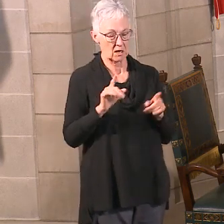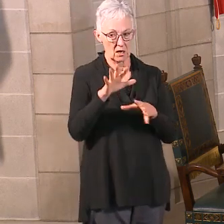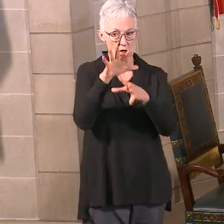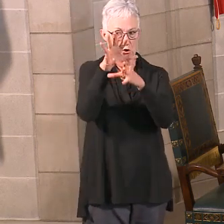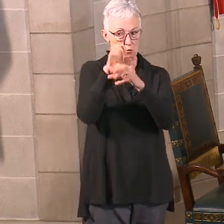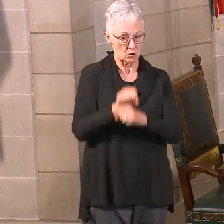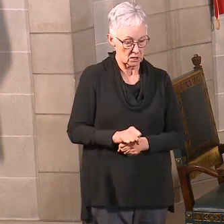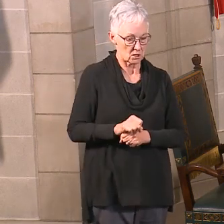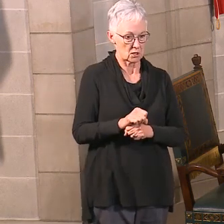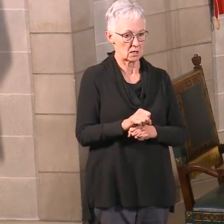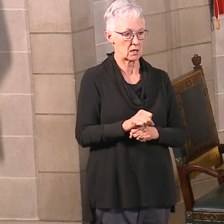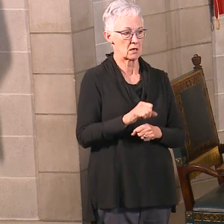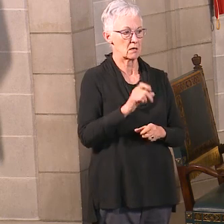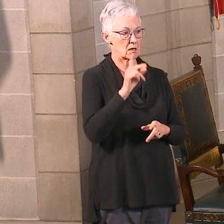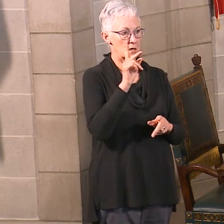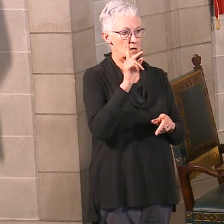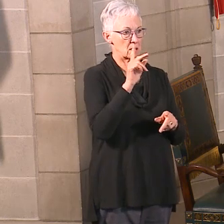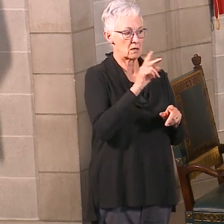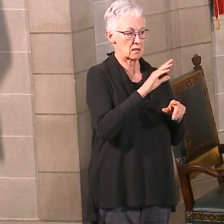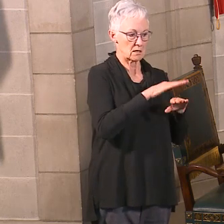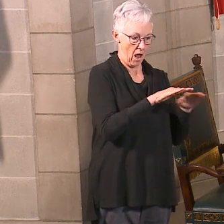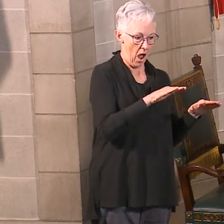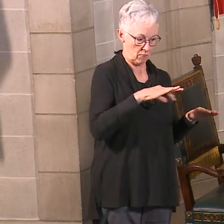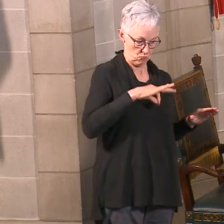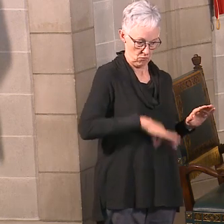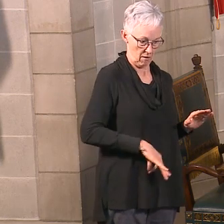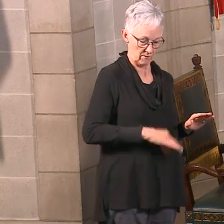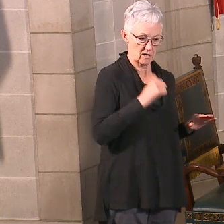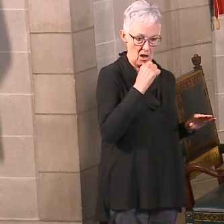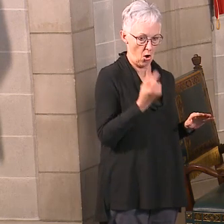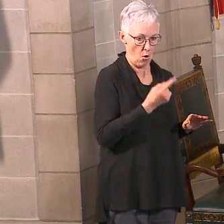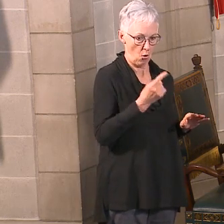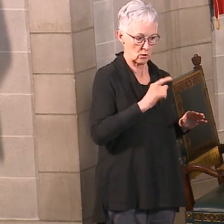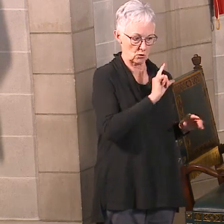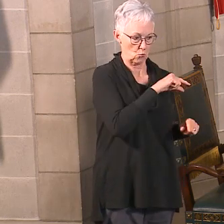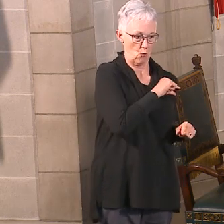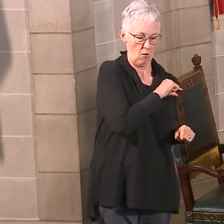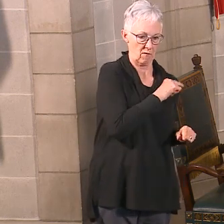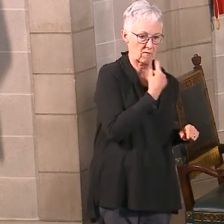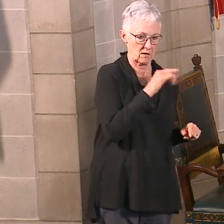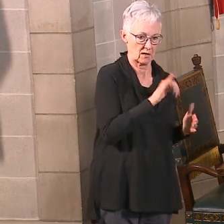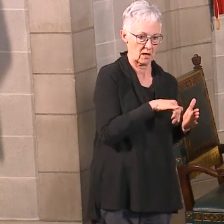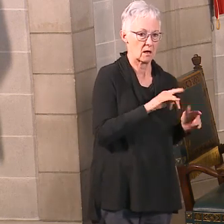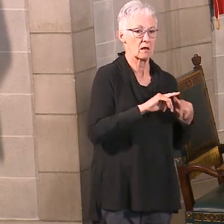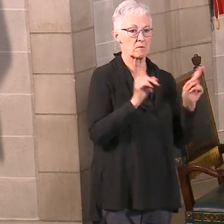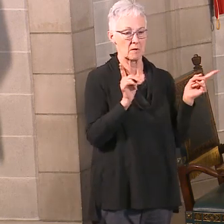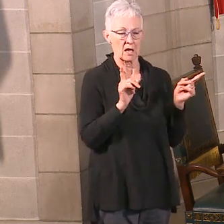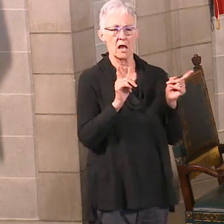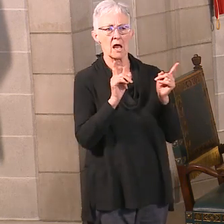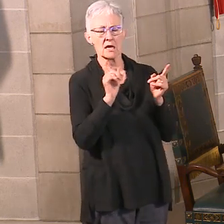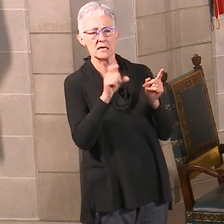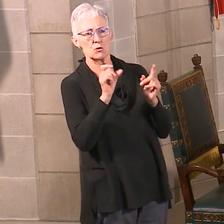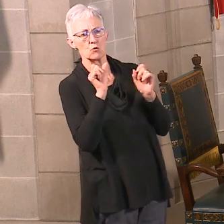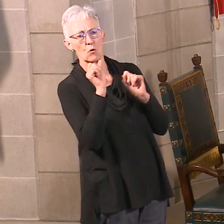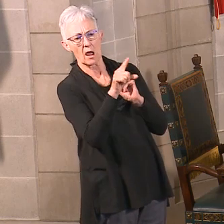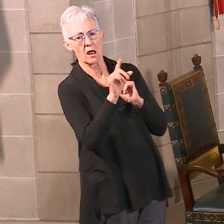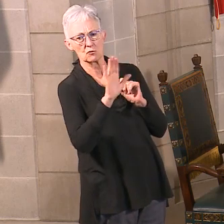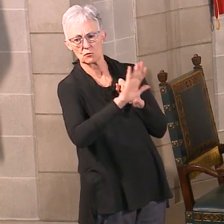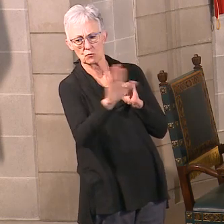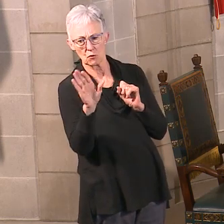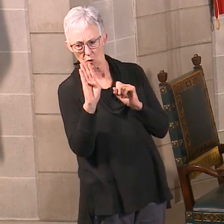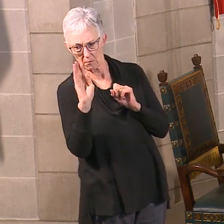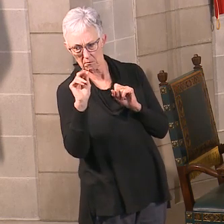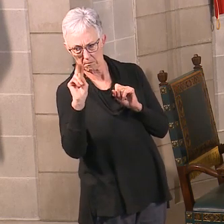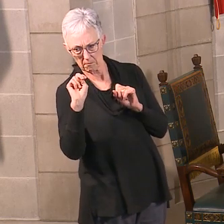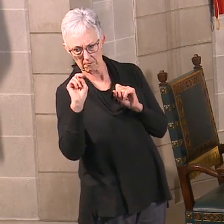-people who would not be eligible. So that would be one of the things to talk about. I'd say talk to your banker about that. Also, the pandemic employment